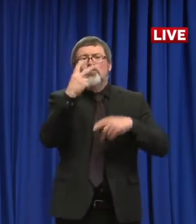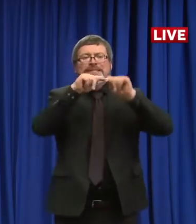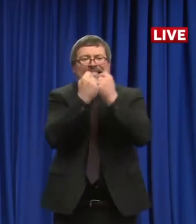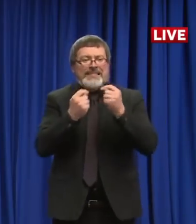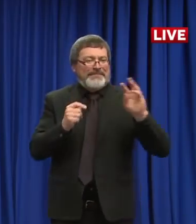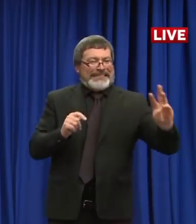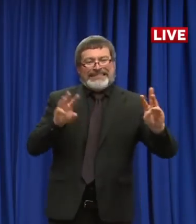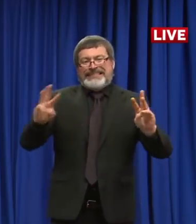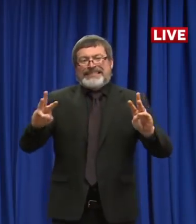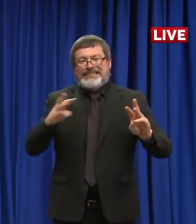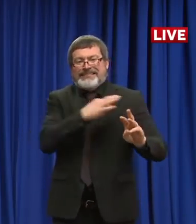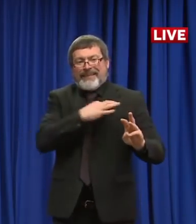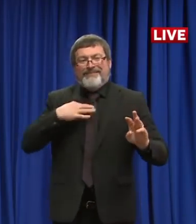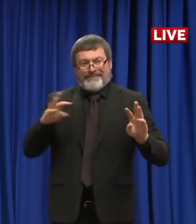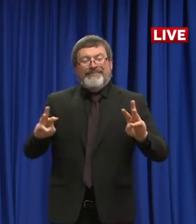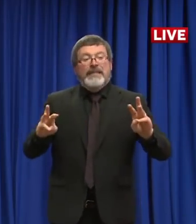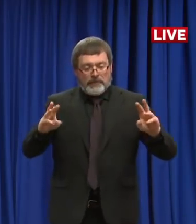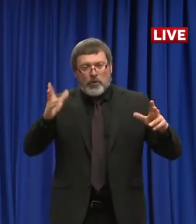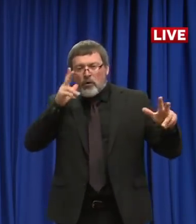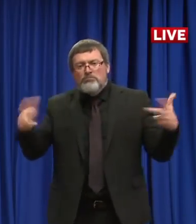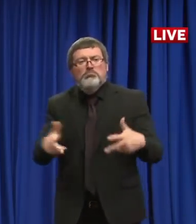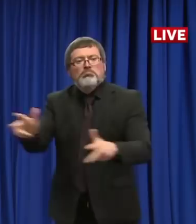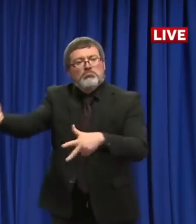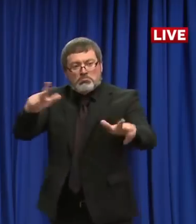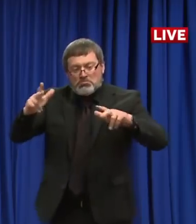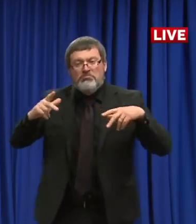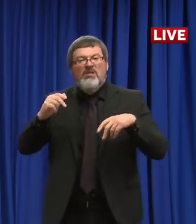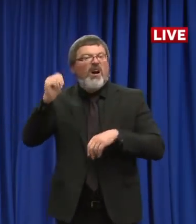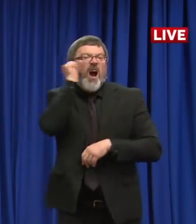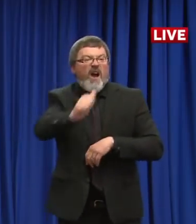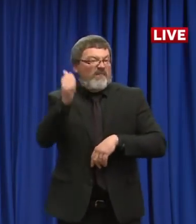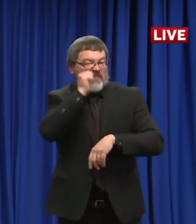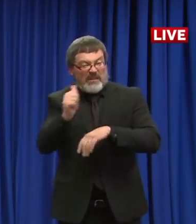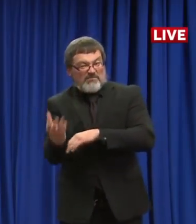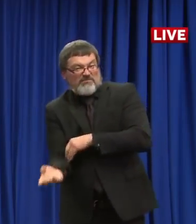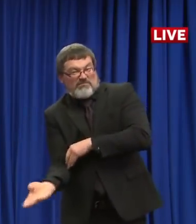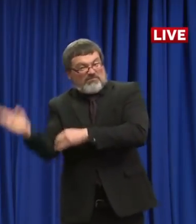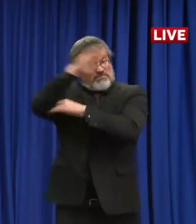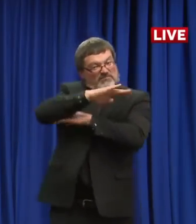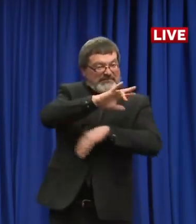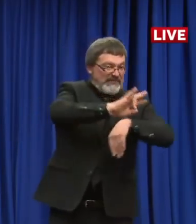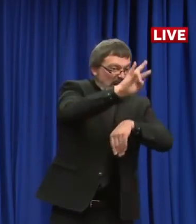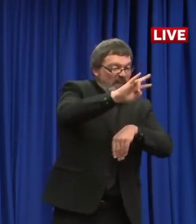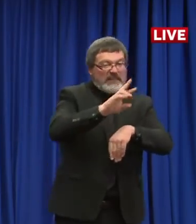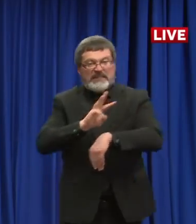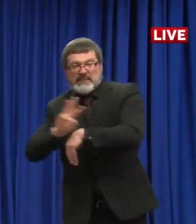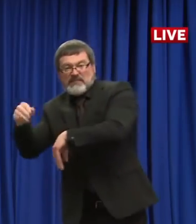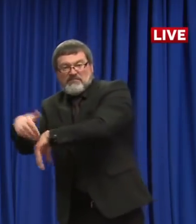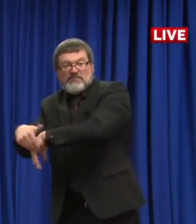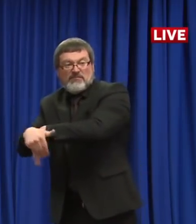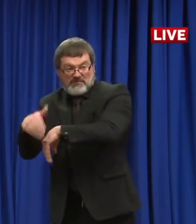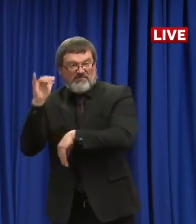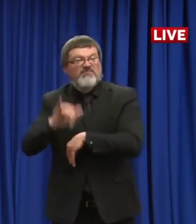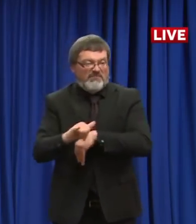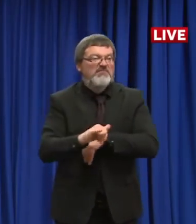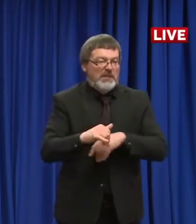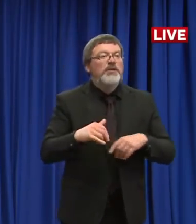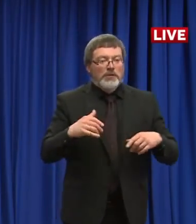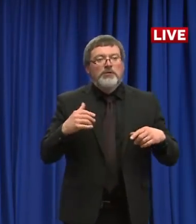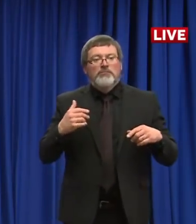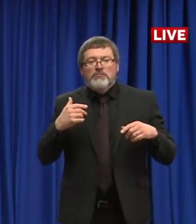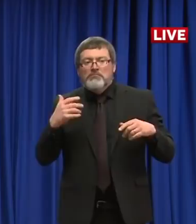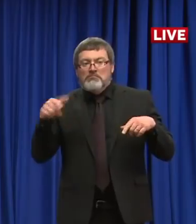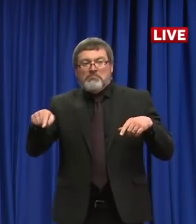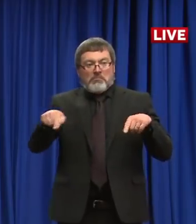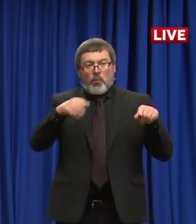all 6,600 are accounted for. The state will bear the cost of this effort. There'll be no burden on facilities or staff. As we've long said,